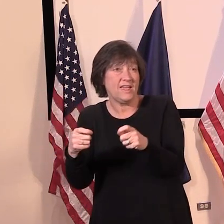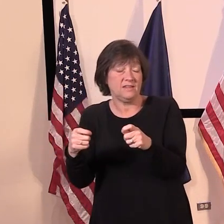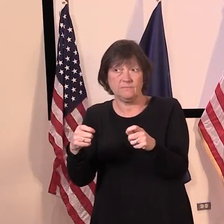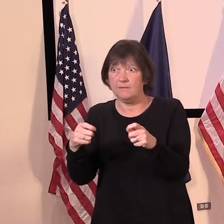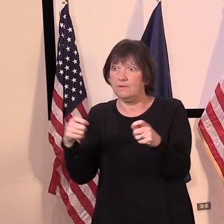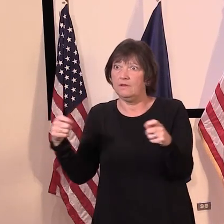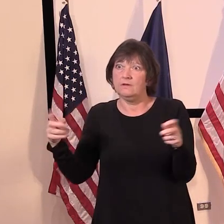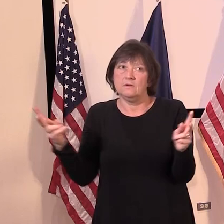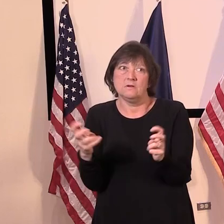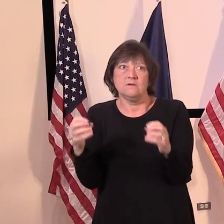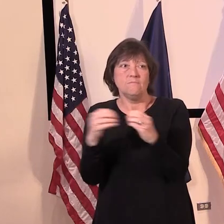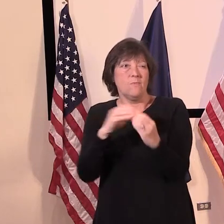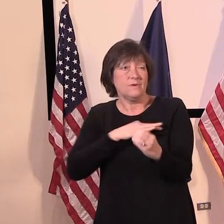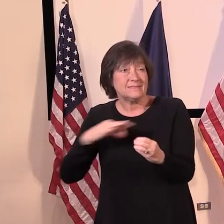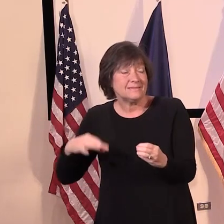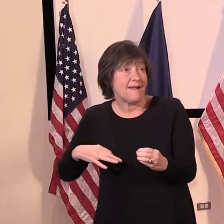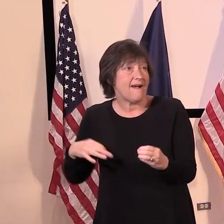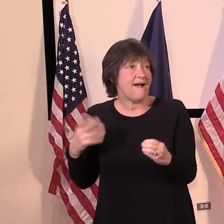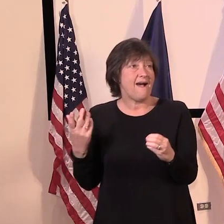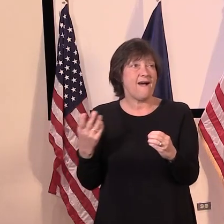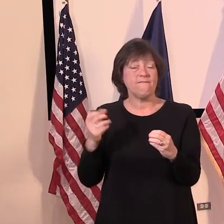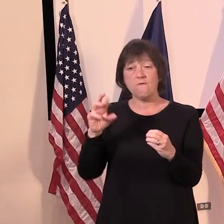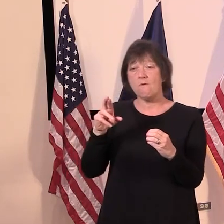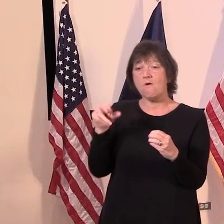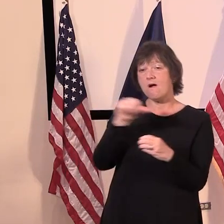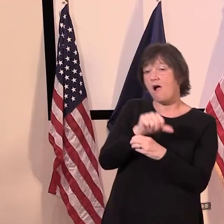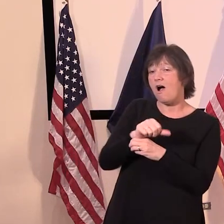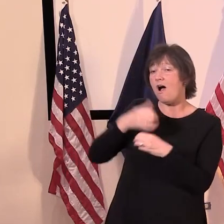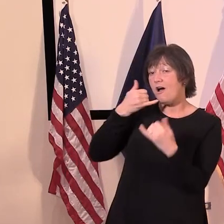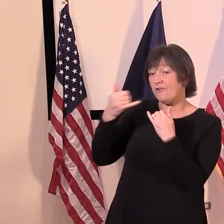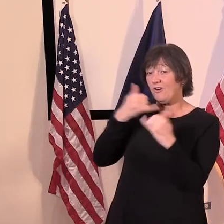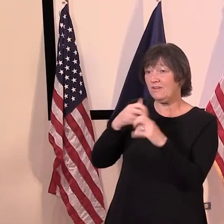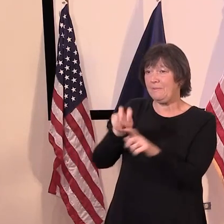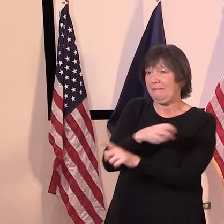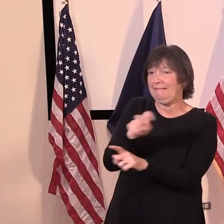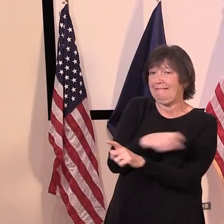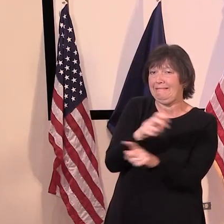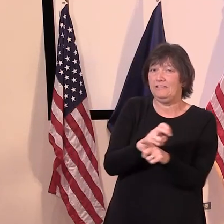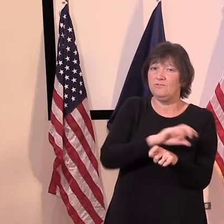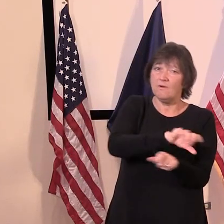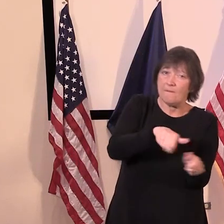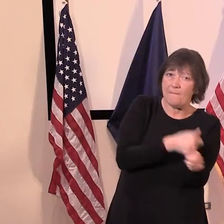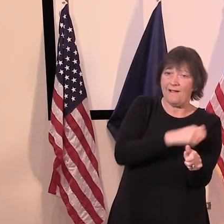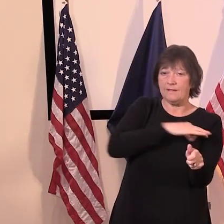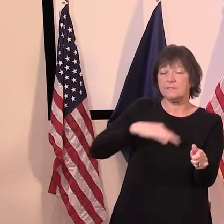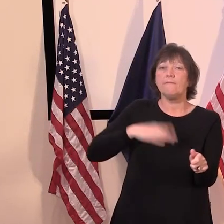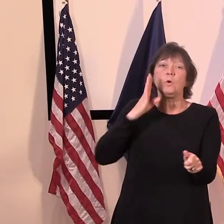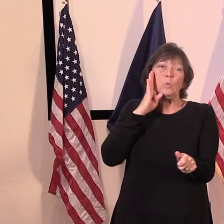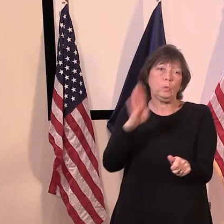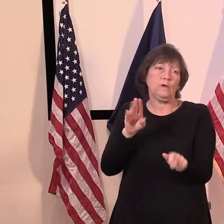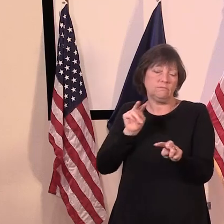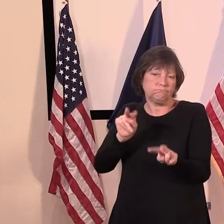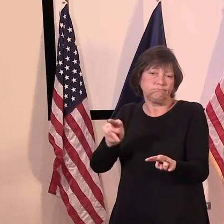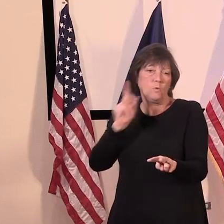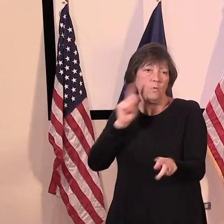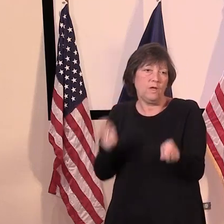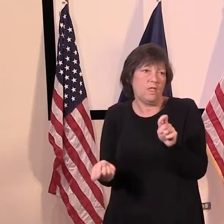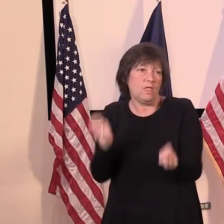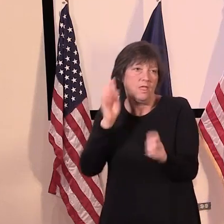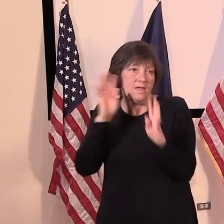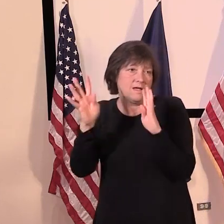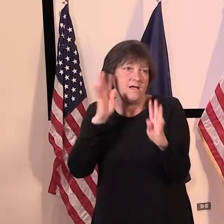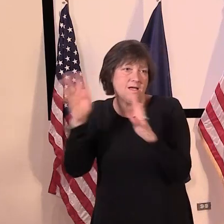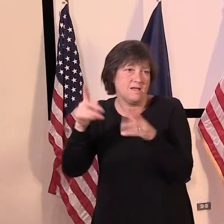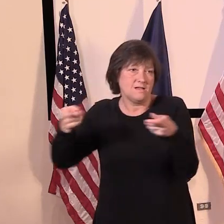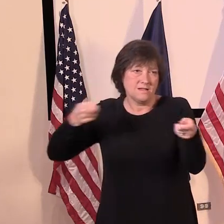staff or shedding other calls that are going into that call center to a different group of people, we'll be making those adjustments, uh, uh,